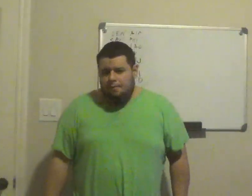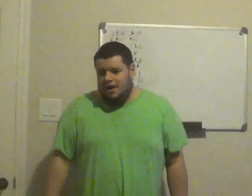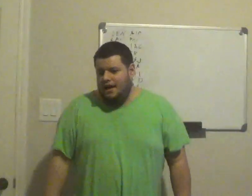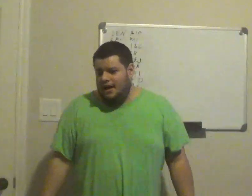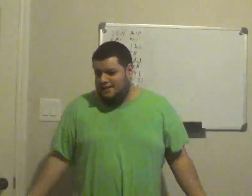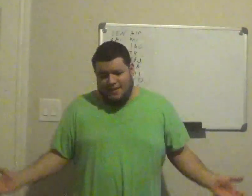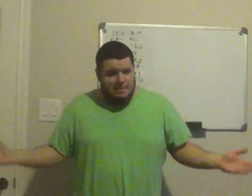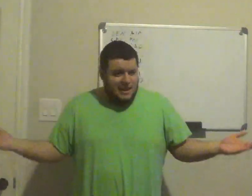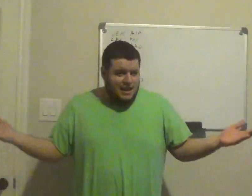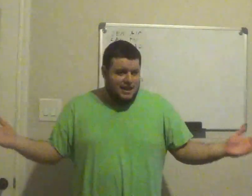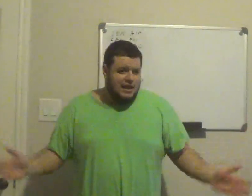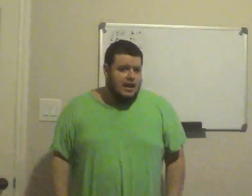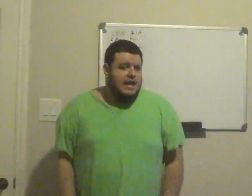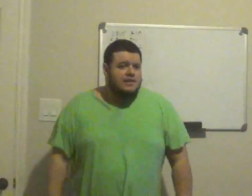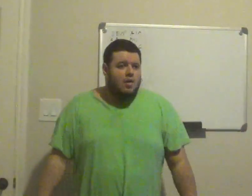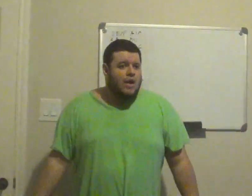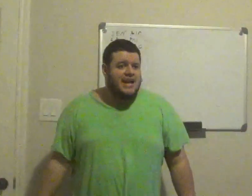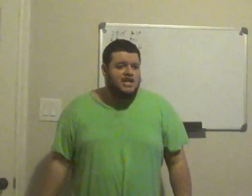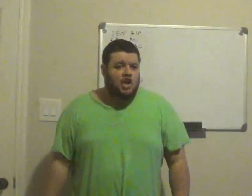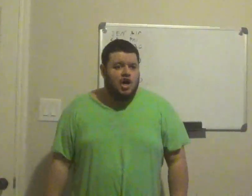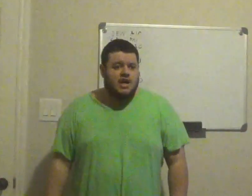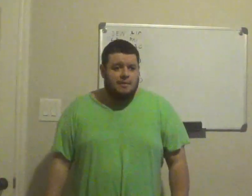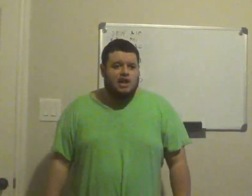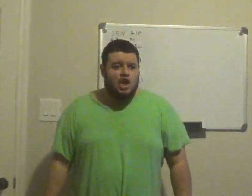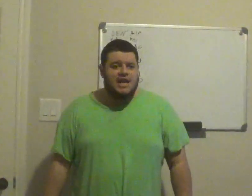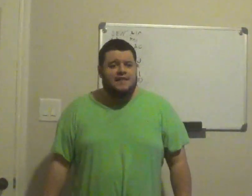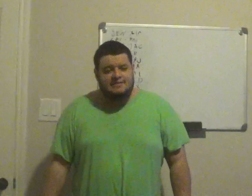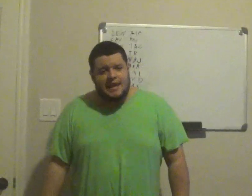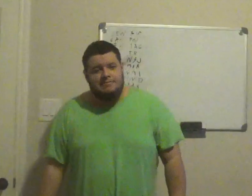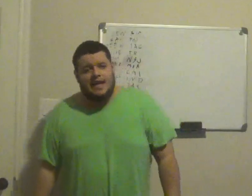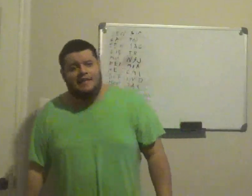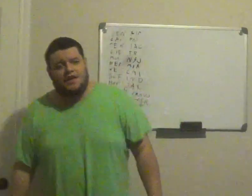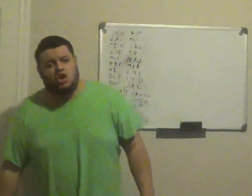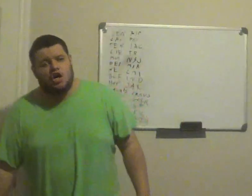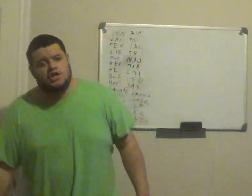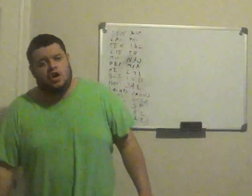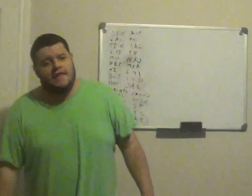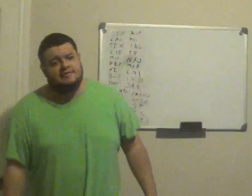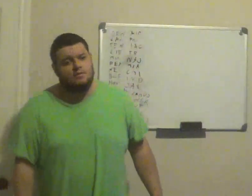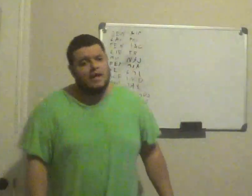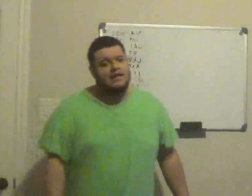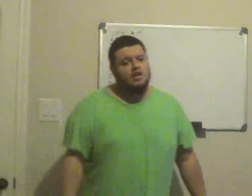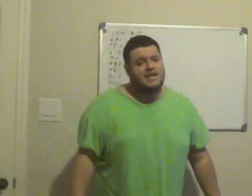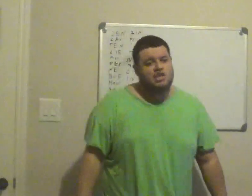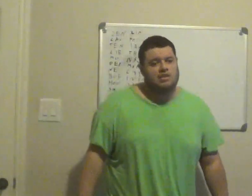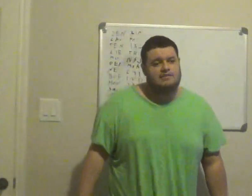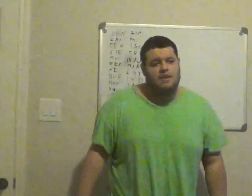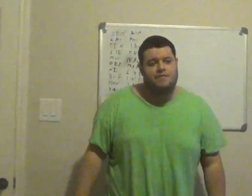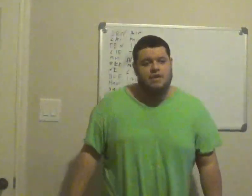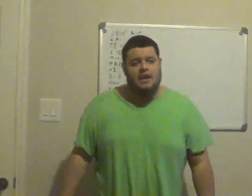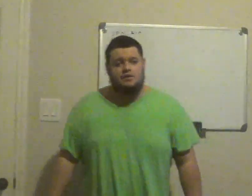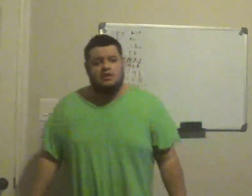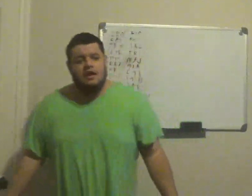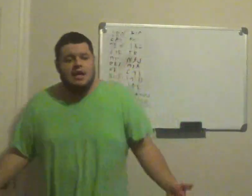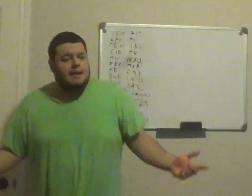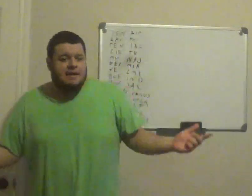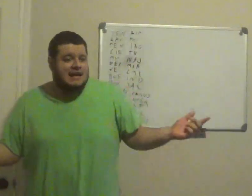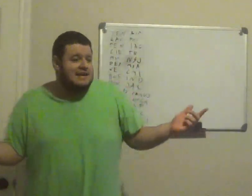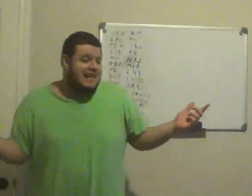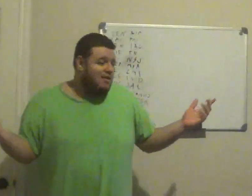but to me, the Raiders are going to be looking at the same thing, that the Chargers are in Los Angeles, in a few years, because I